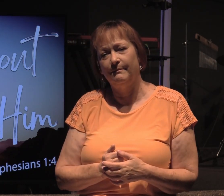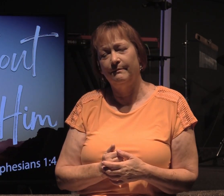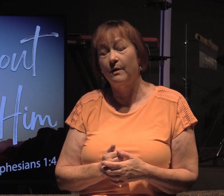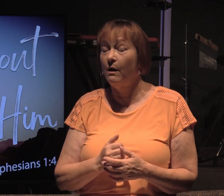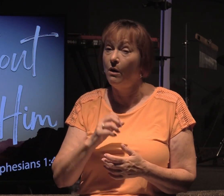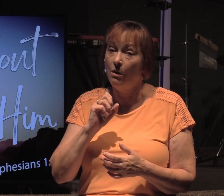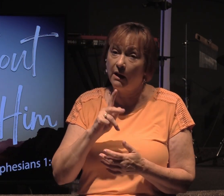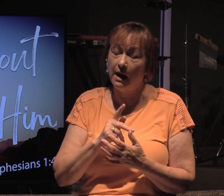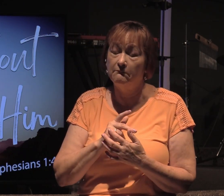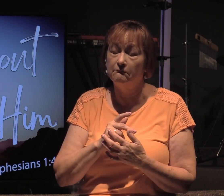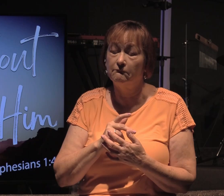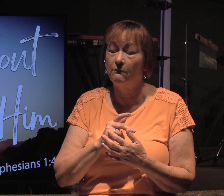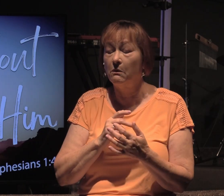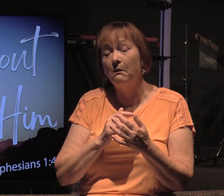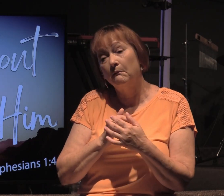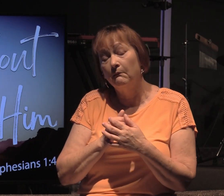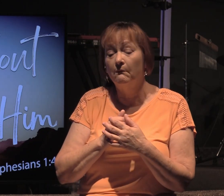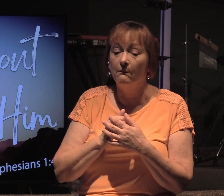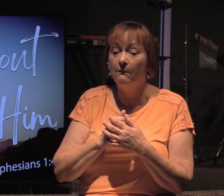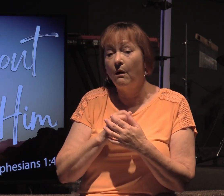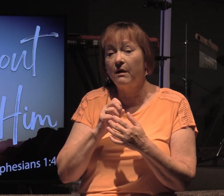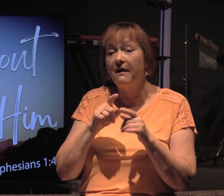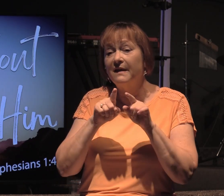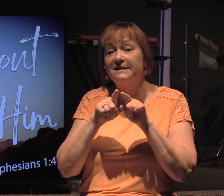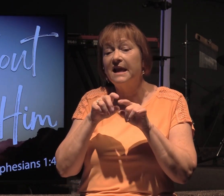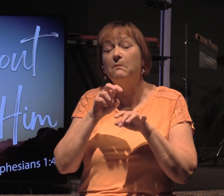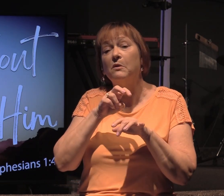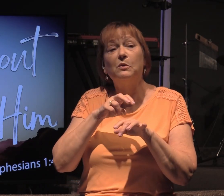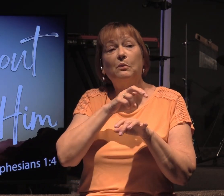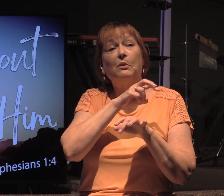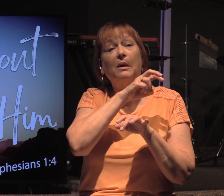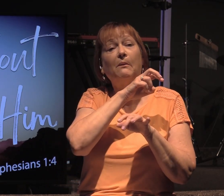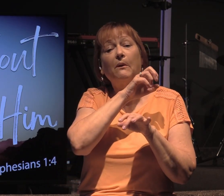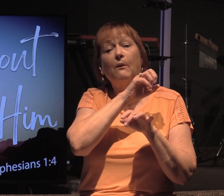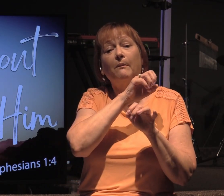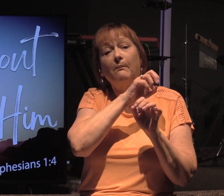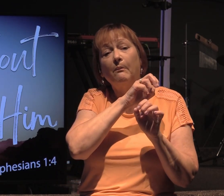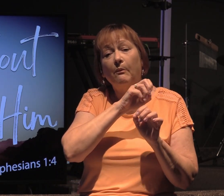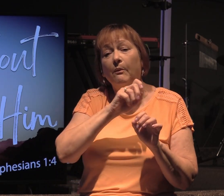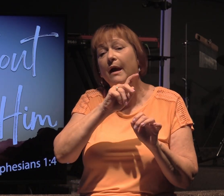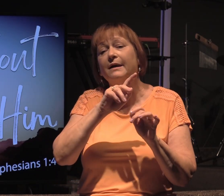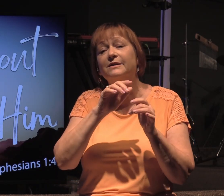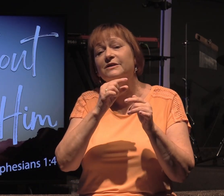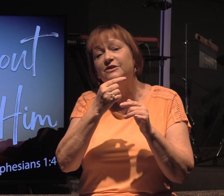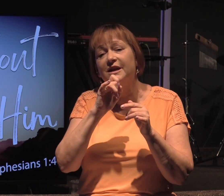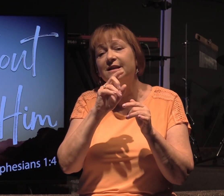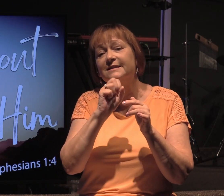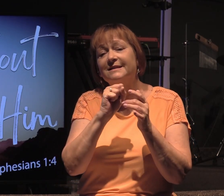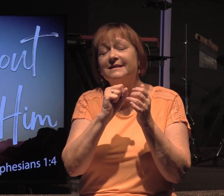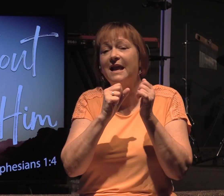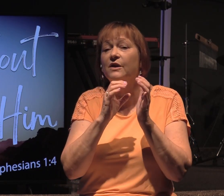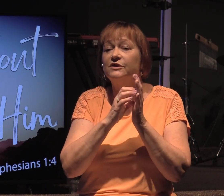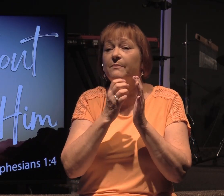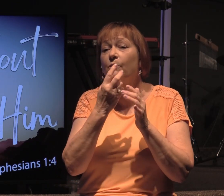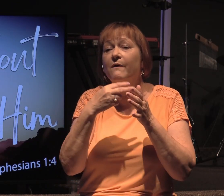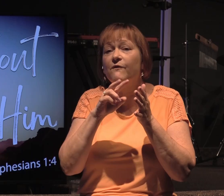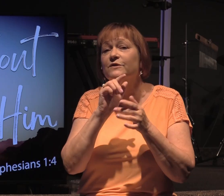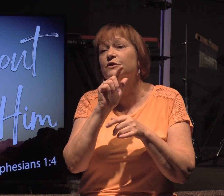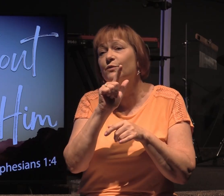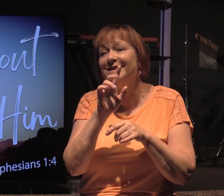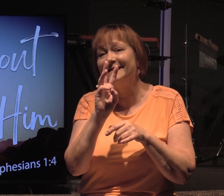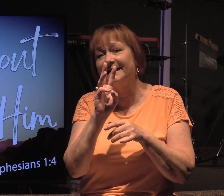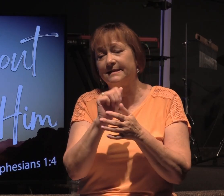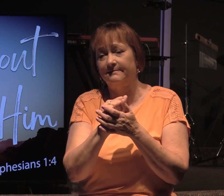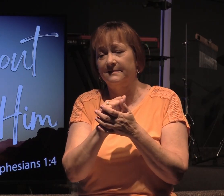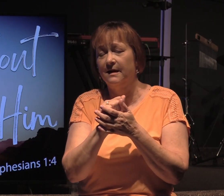Okay, moving back on that same trip, coming back back up to Genesis, this time chapter 1 verse 26,